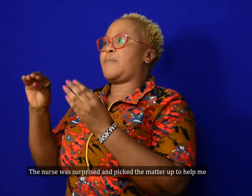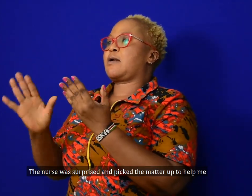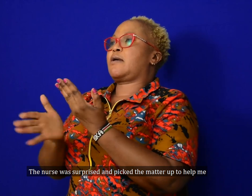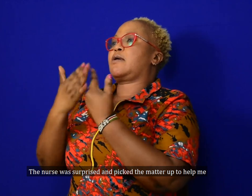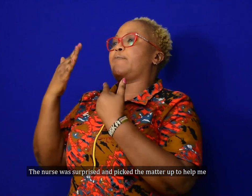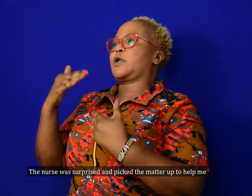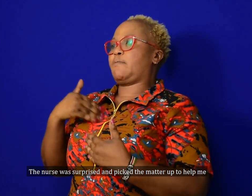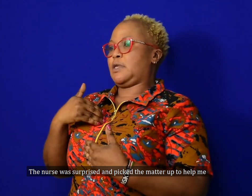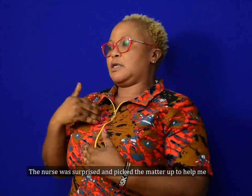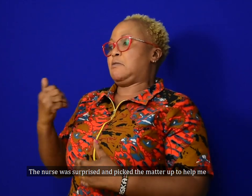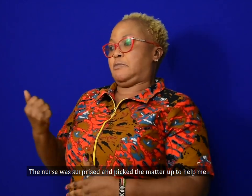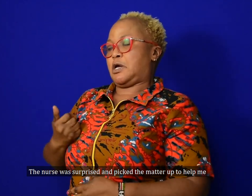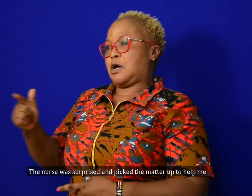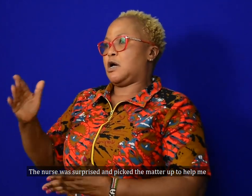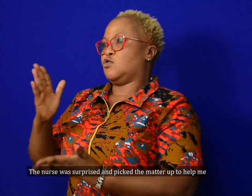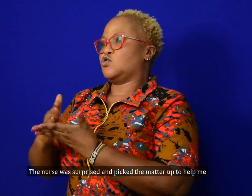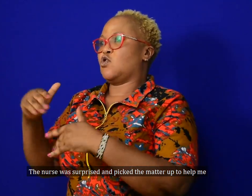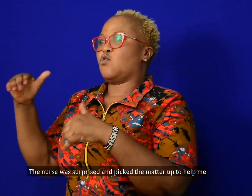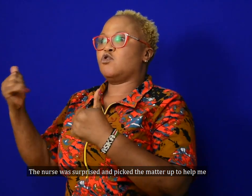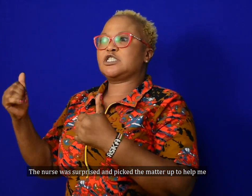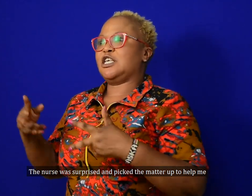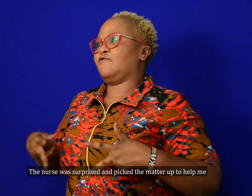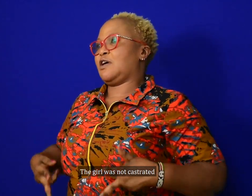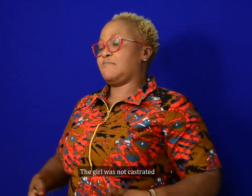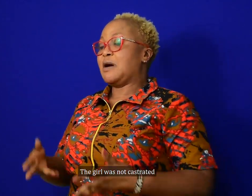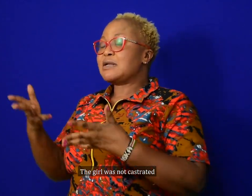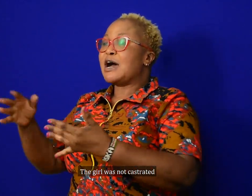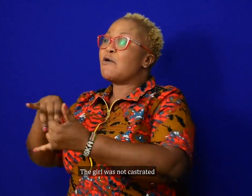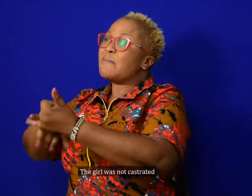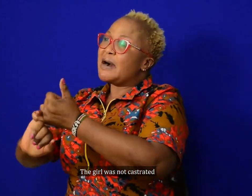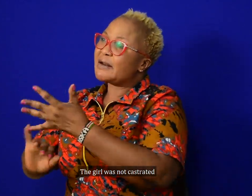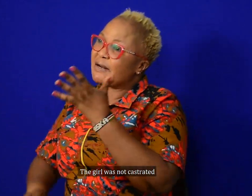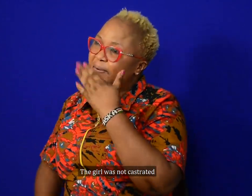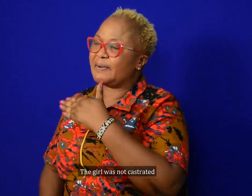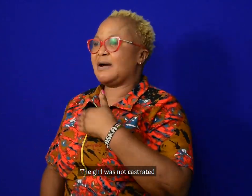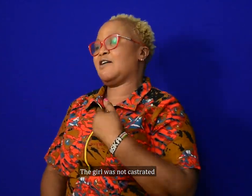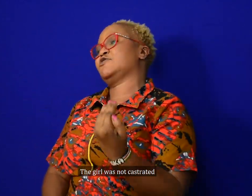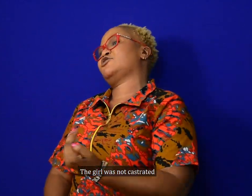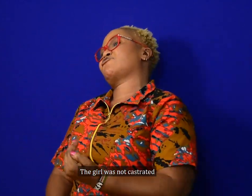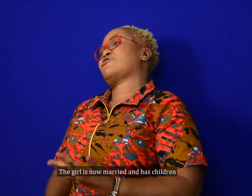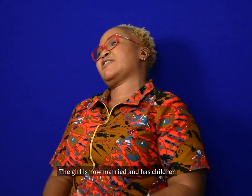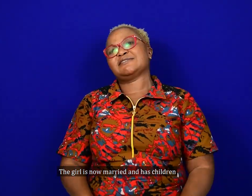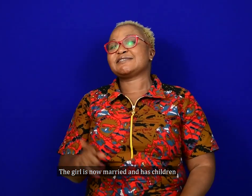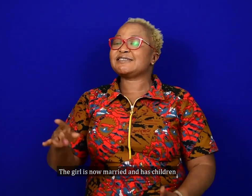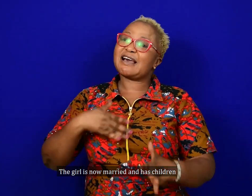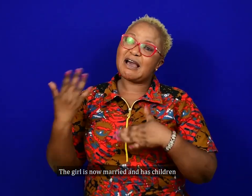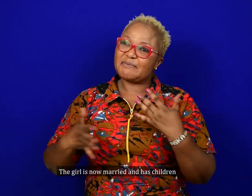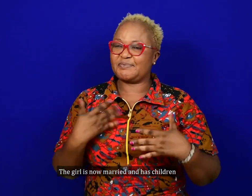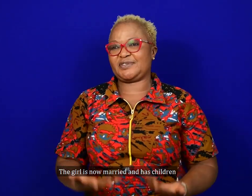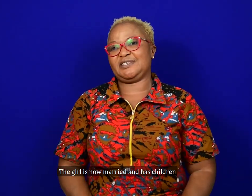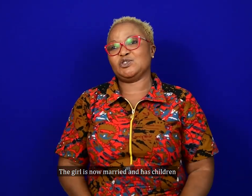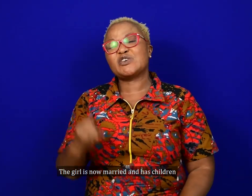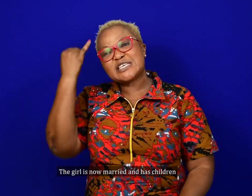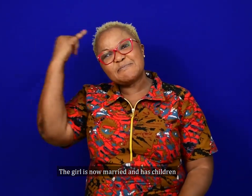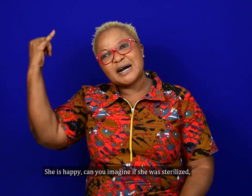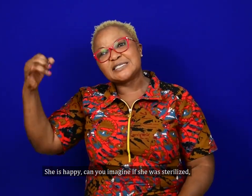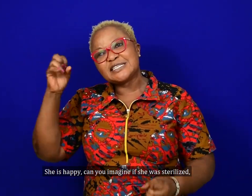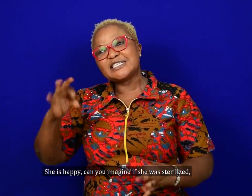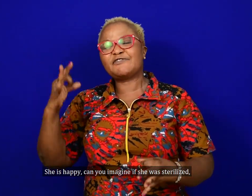the nurse was surprised and picked the matter up to help me and the girl was not castrated. The girl is now married and has children. She's happy.